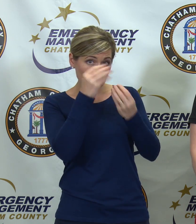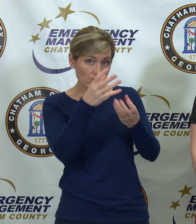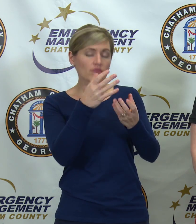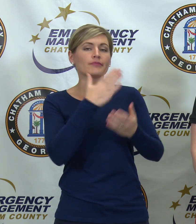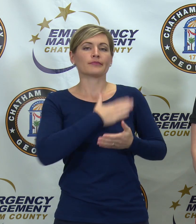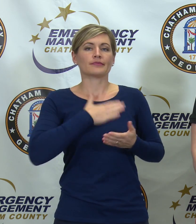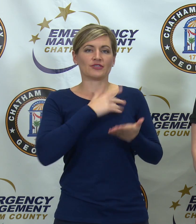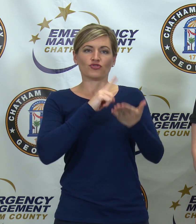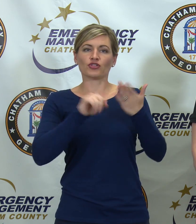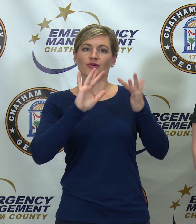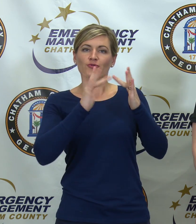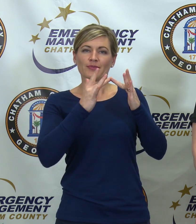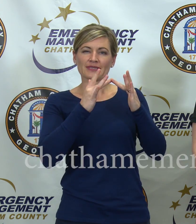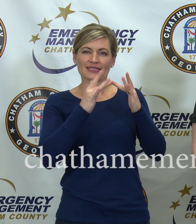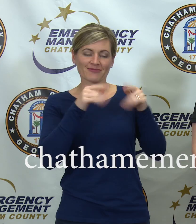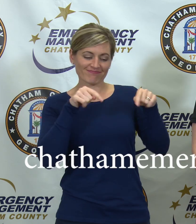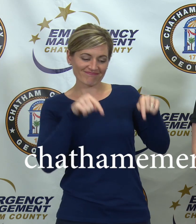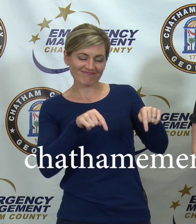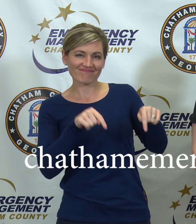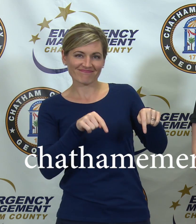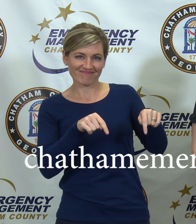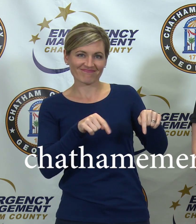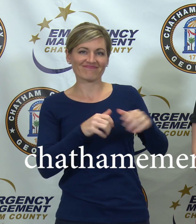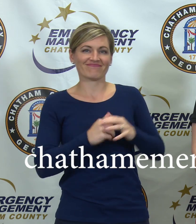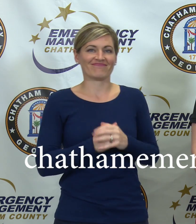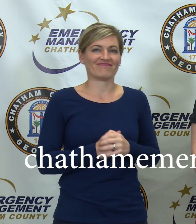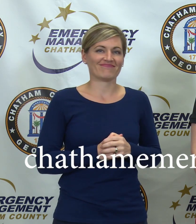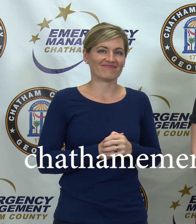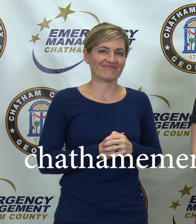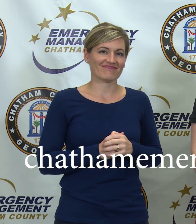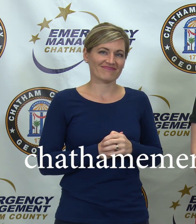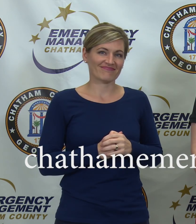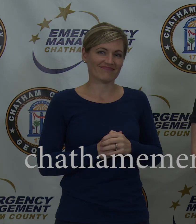please visit our website, ChathamEmergency.org.